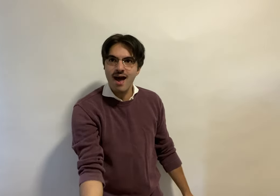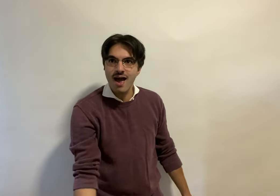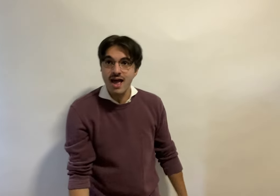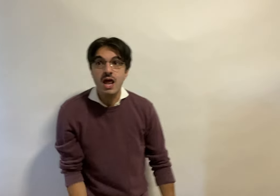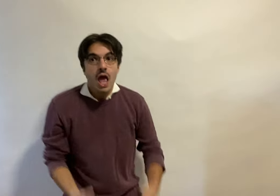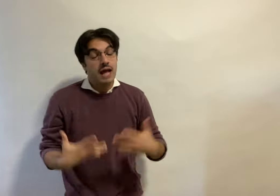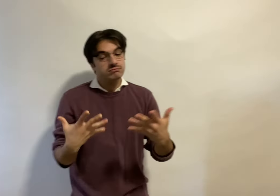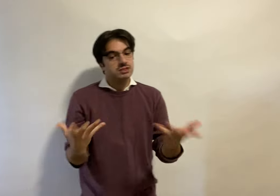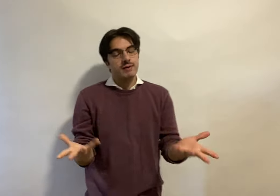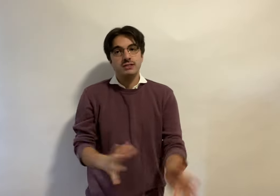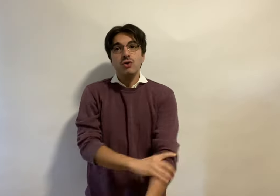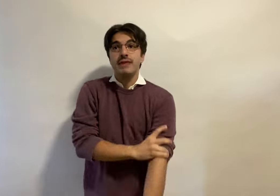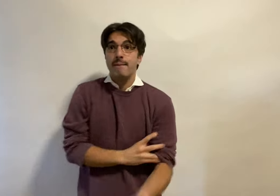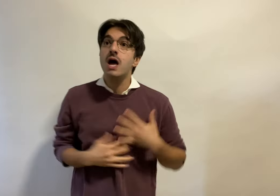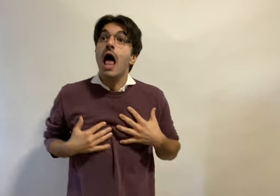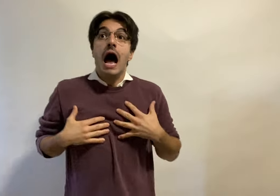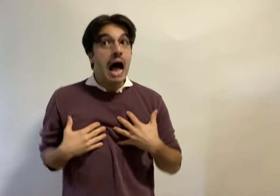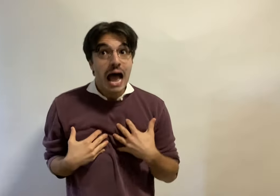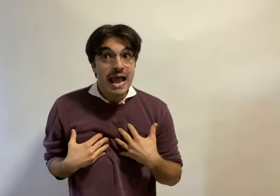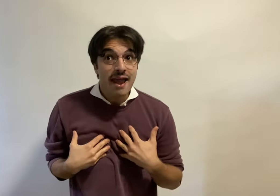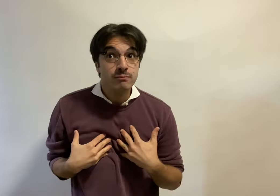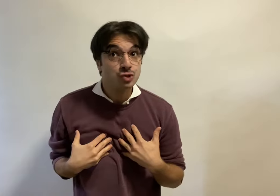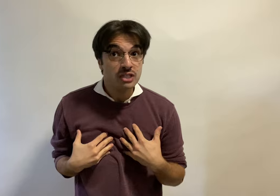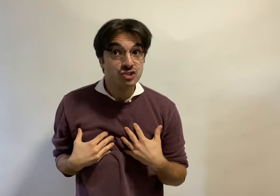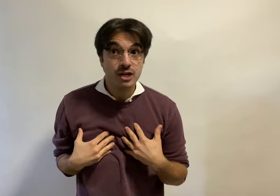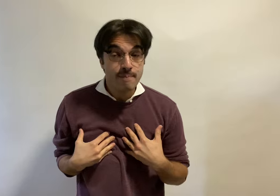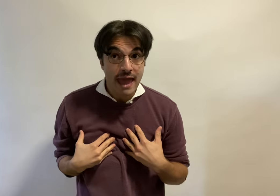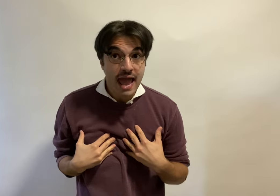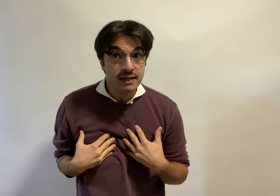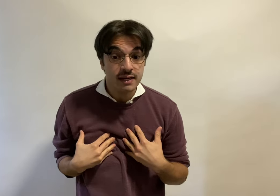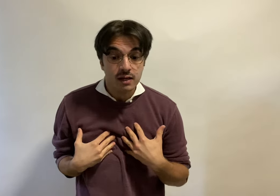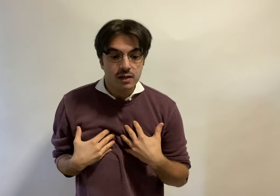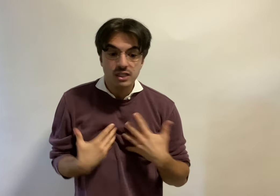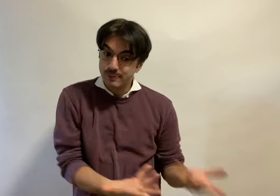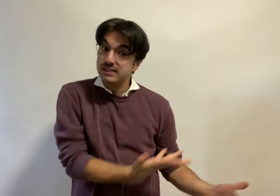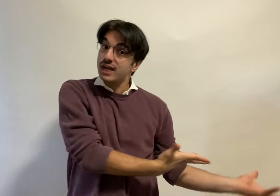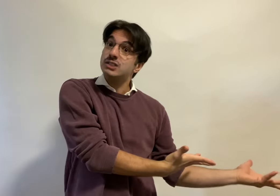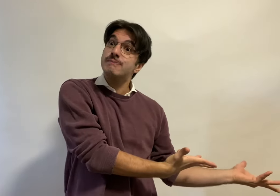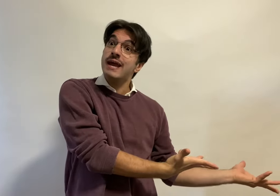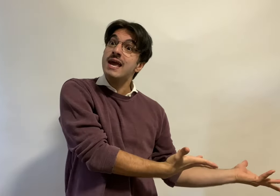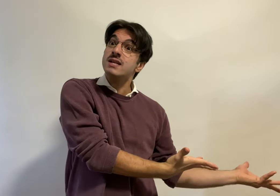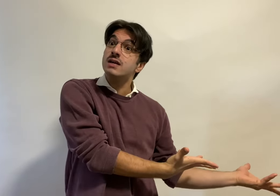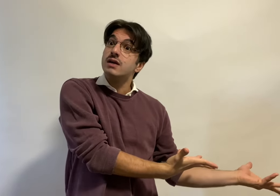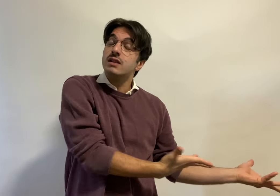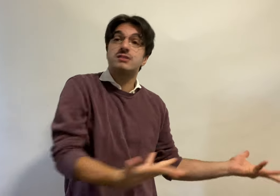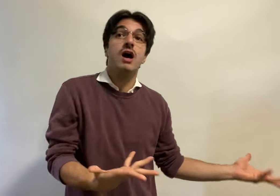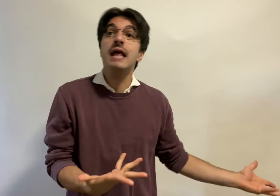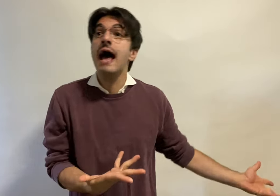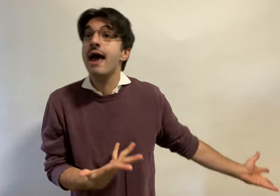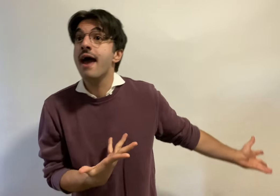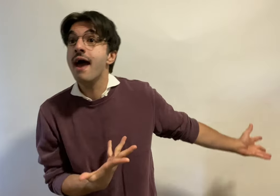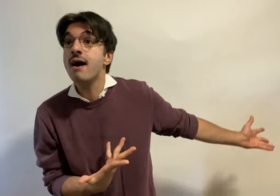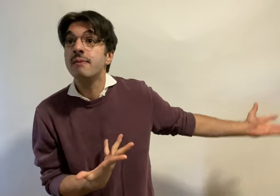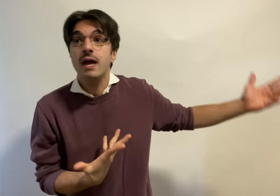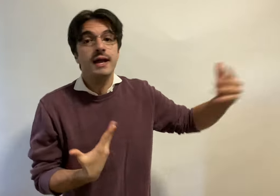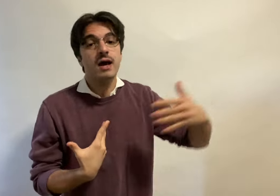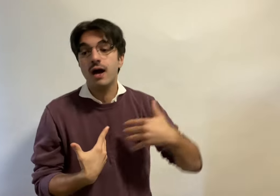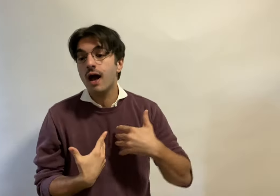And so I told them, I am just a man, a space age man That's all I am, and I